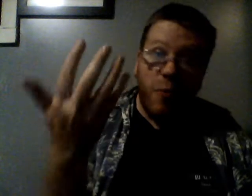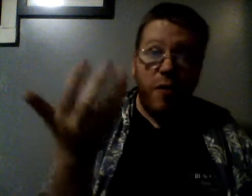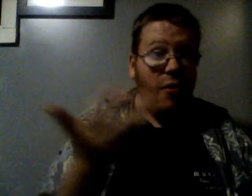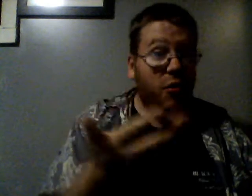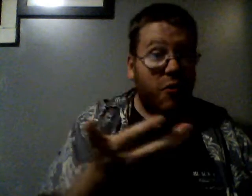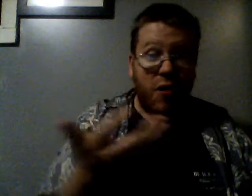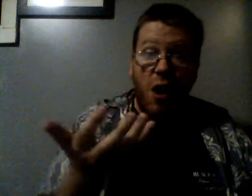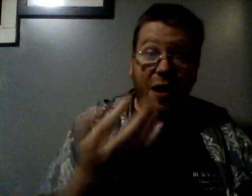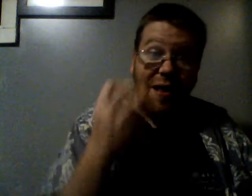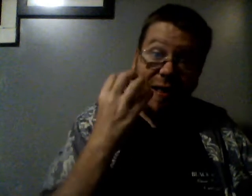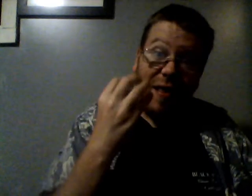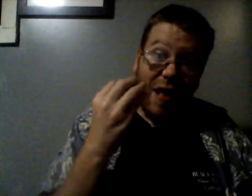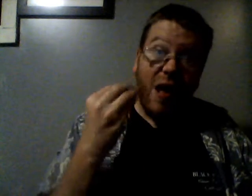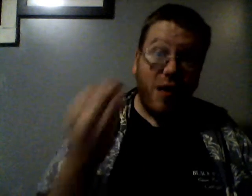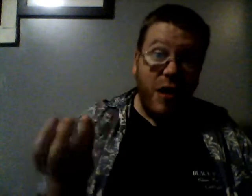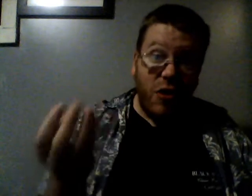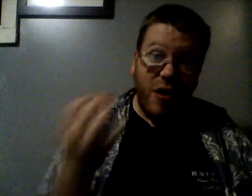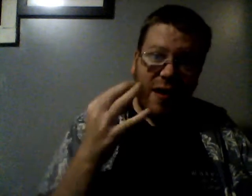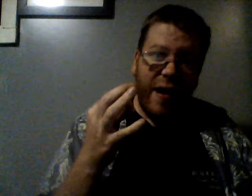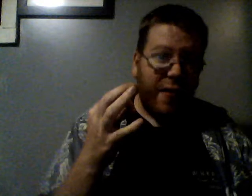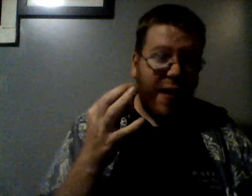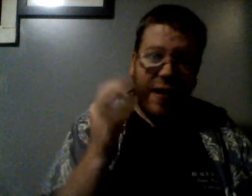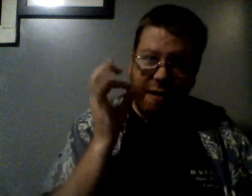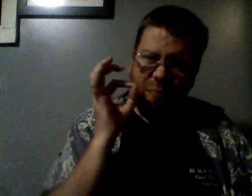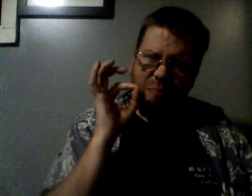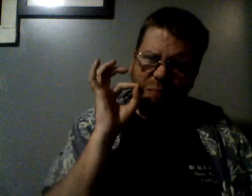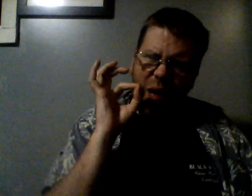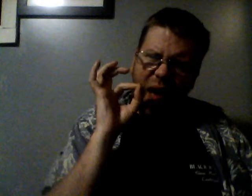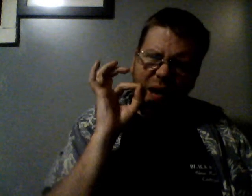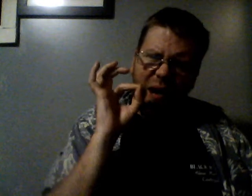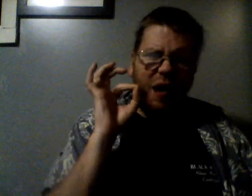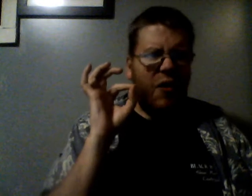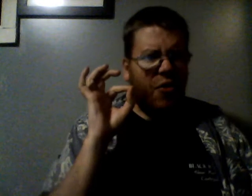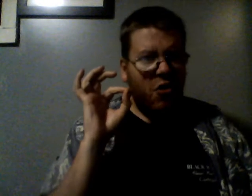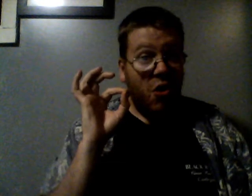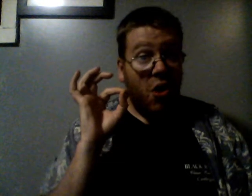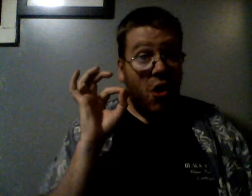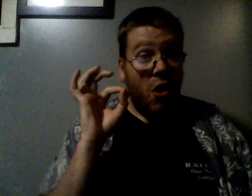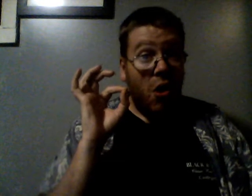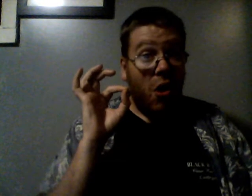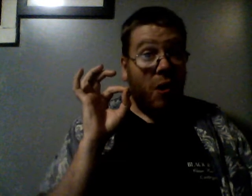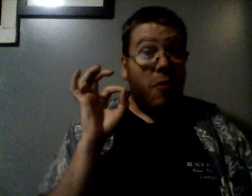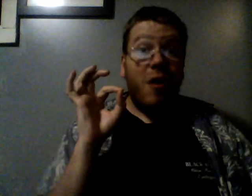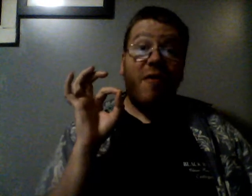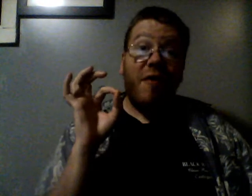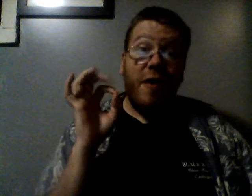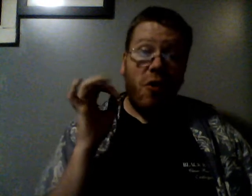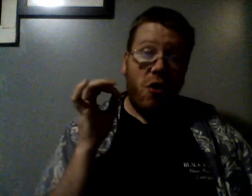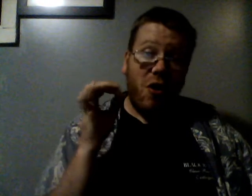person who's talking wants in their teeth like a speck of parsley or